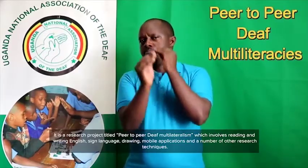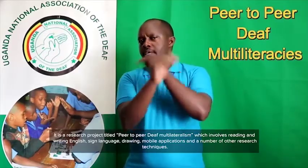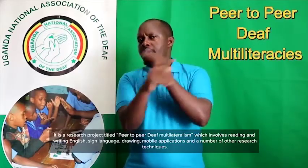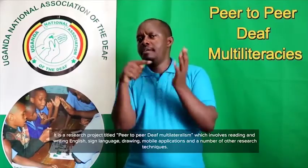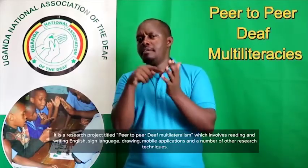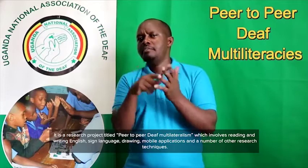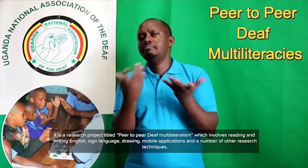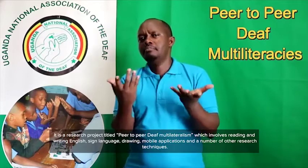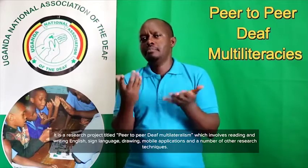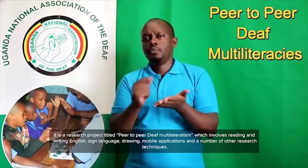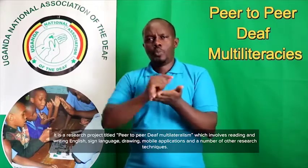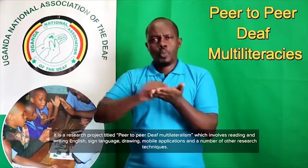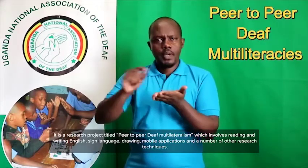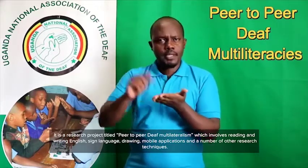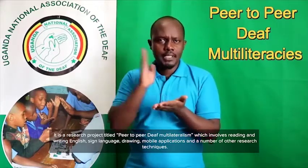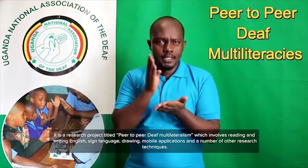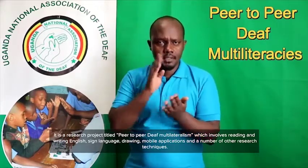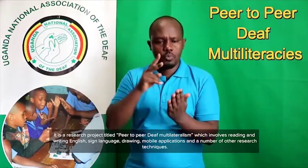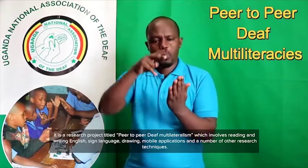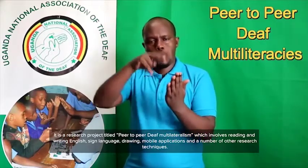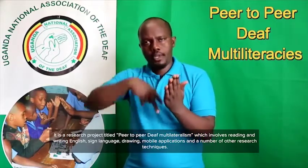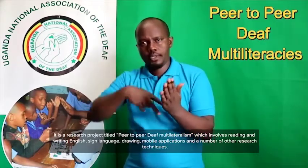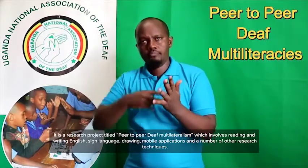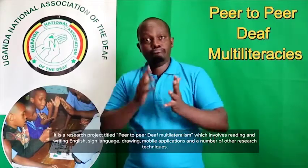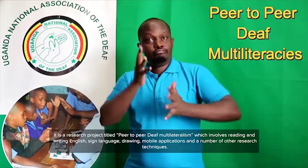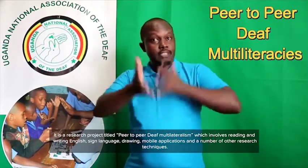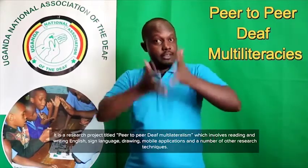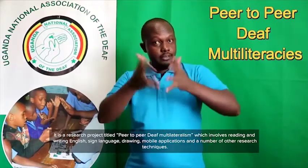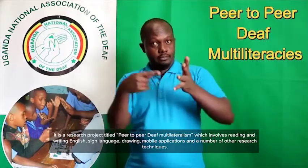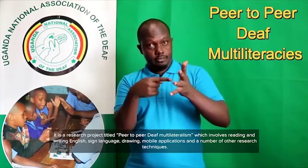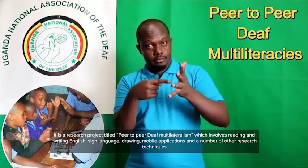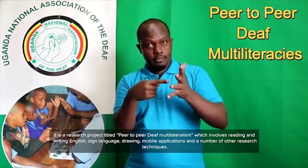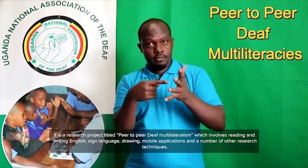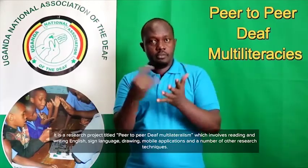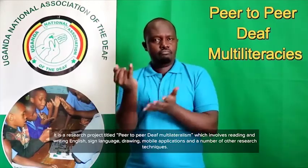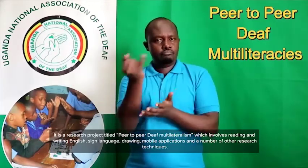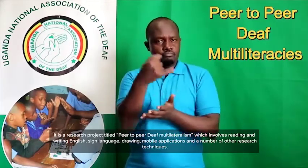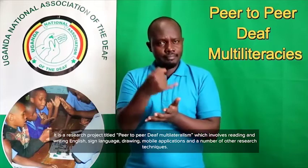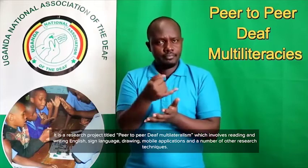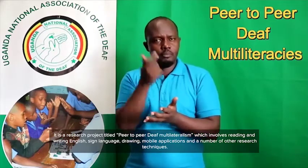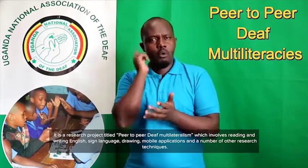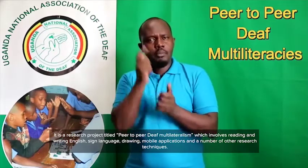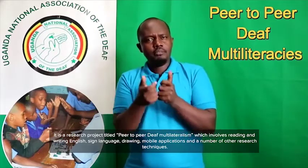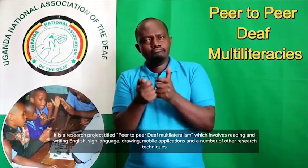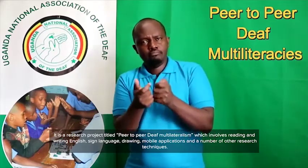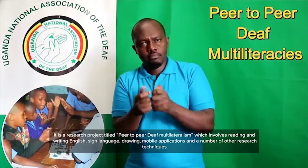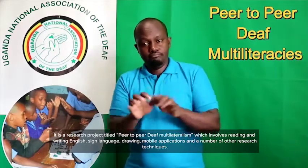Multiliteracies, which involves reading and writing English, sign language, drawing, mobile